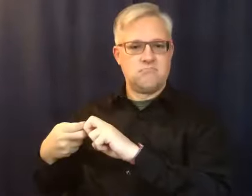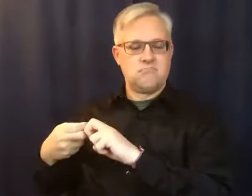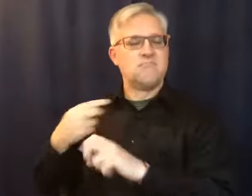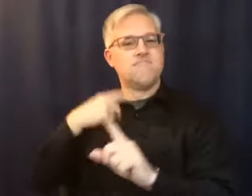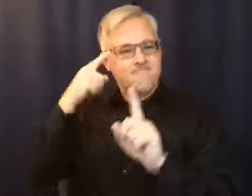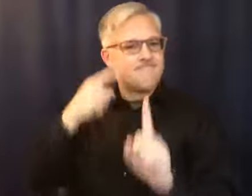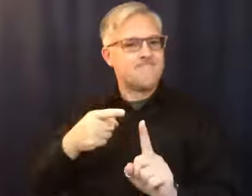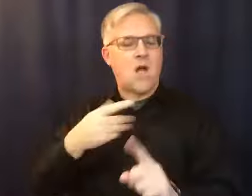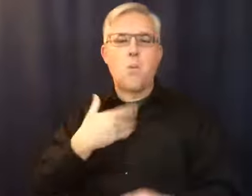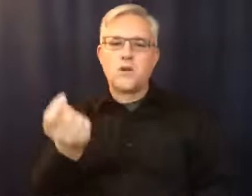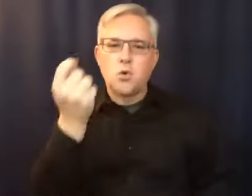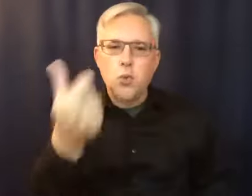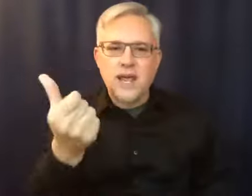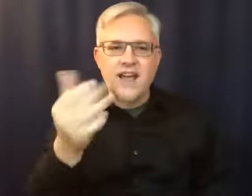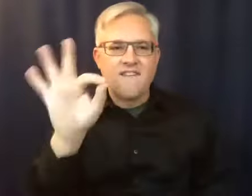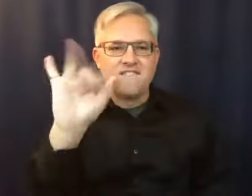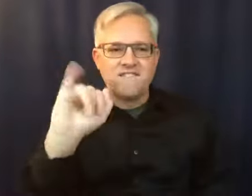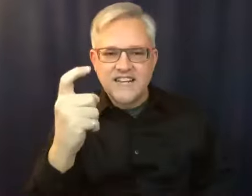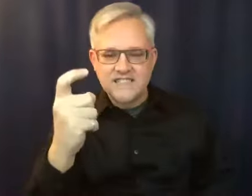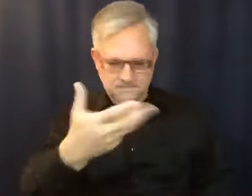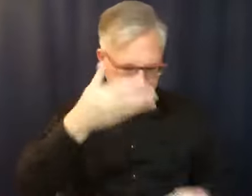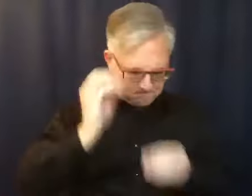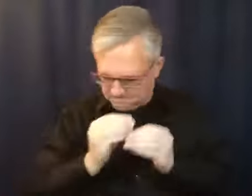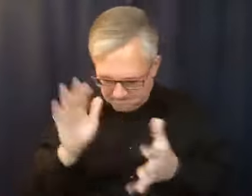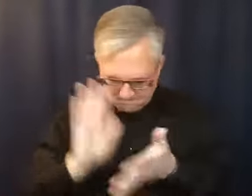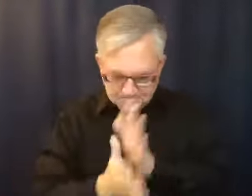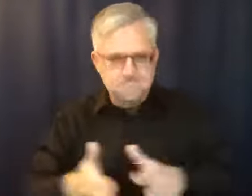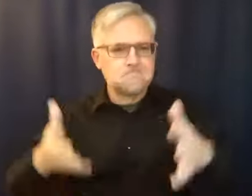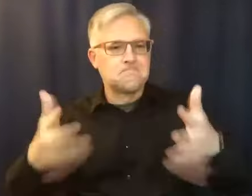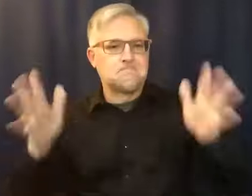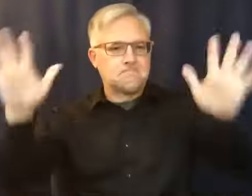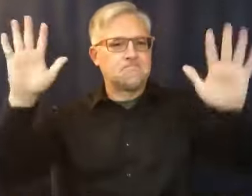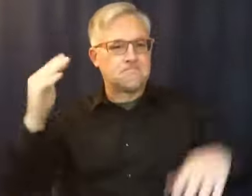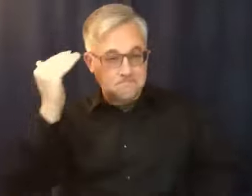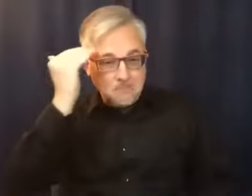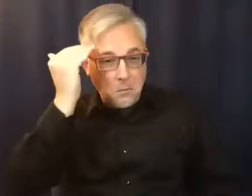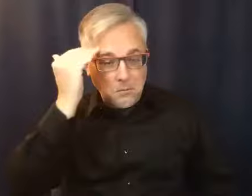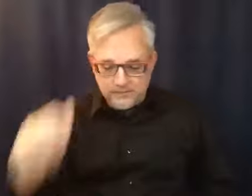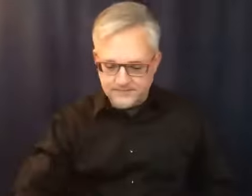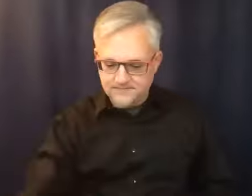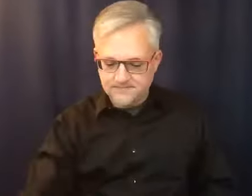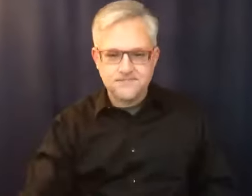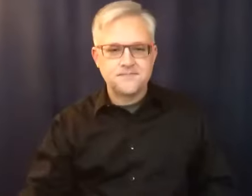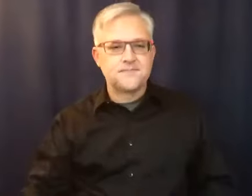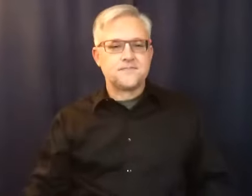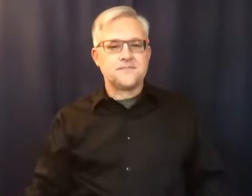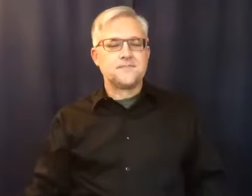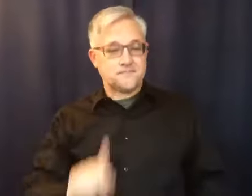fix so I can get it all done and be through with it. know, you know, the interesting thing that I have discovered in the